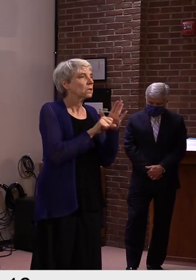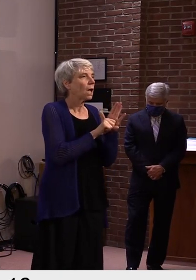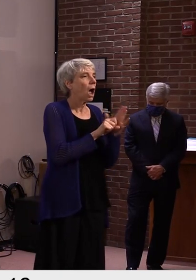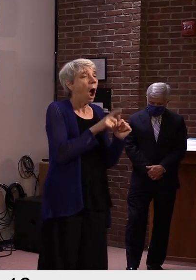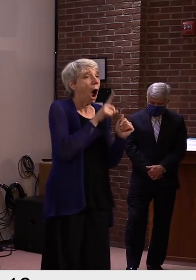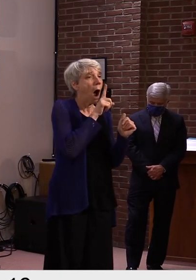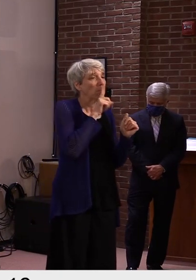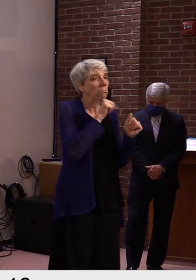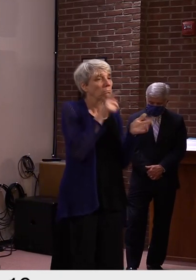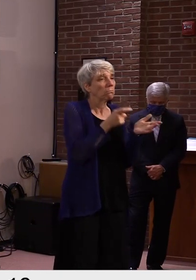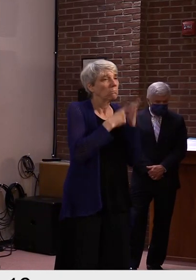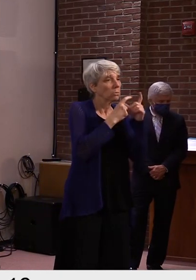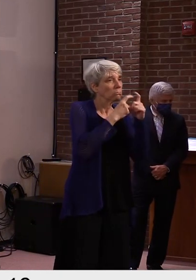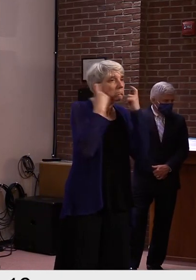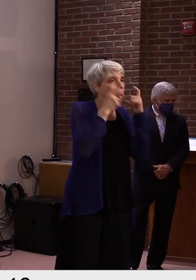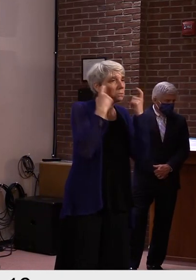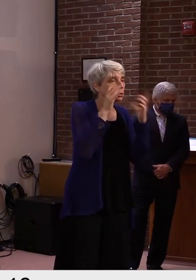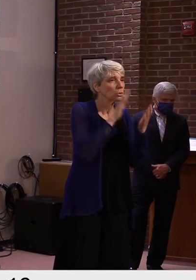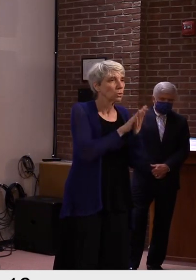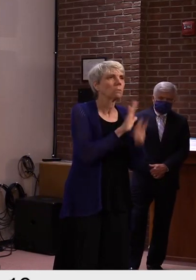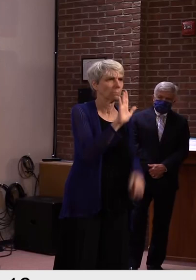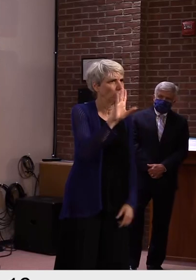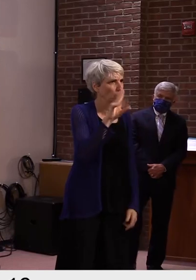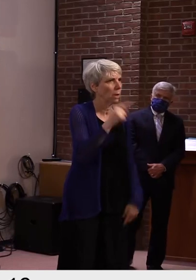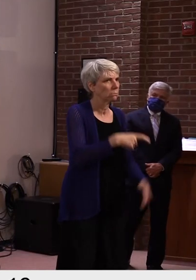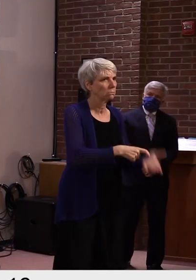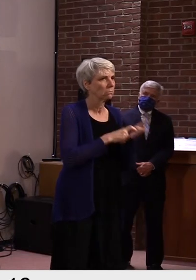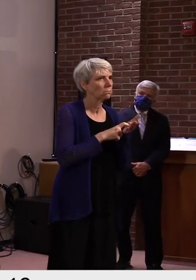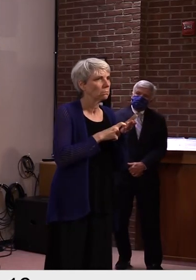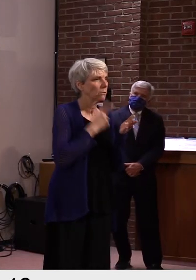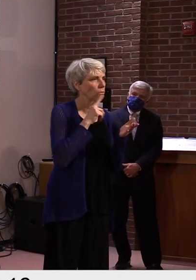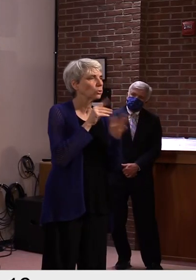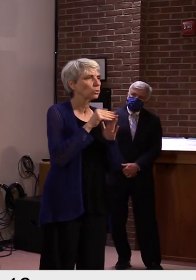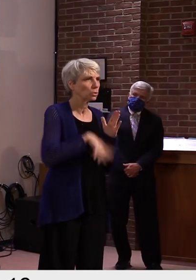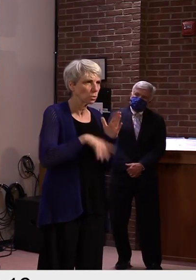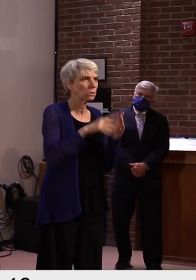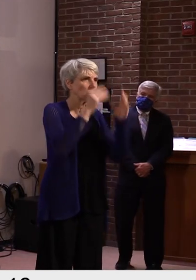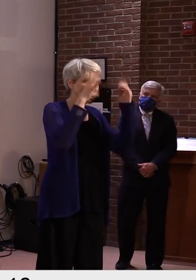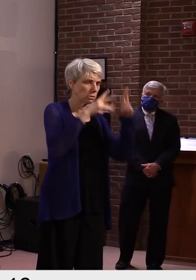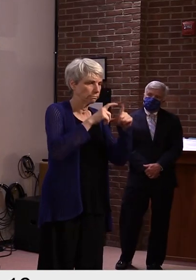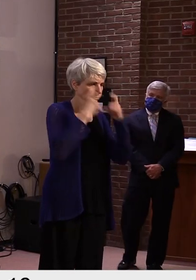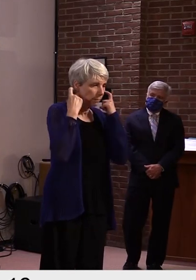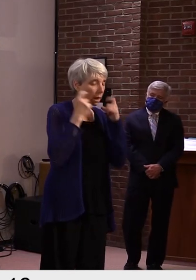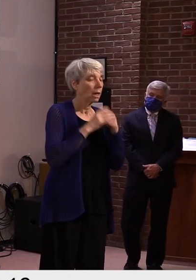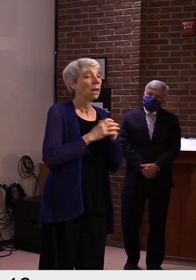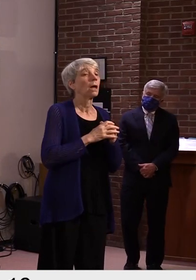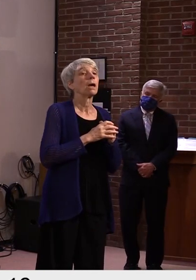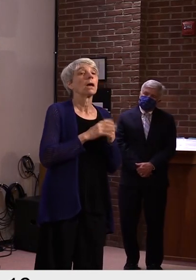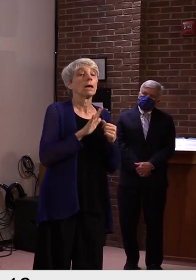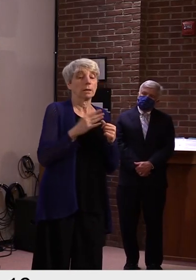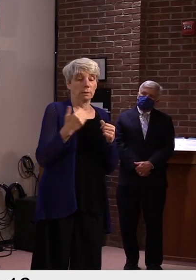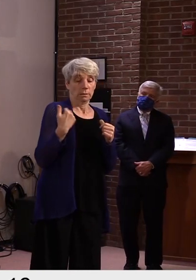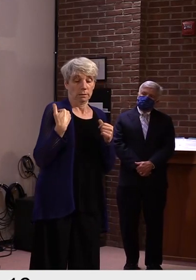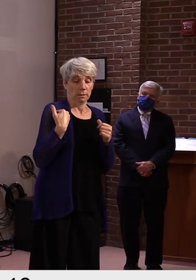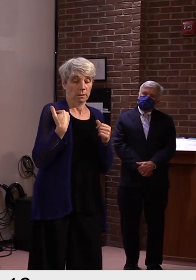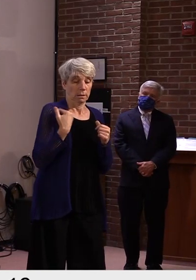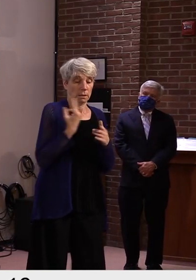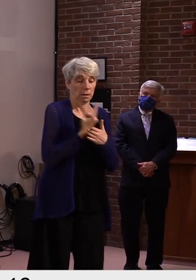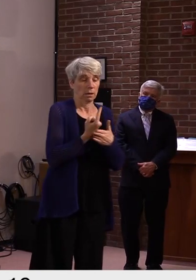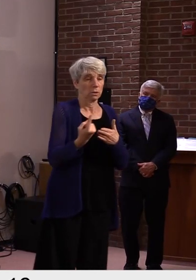So ours are different. And again, New York, I think it was just last week, who